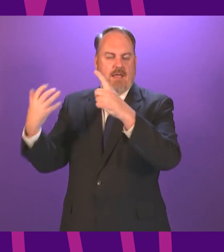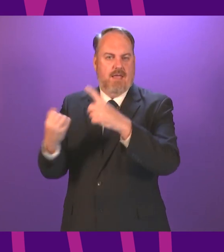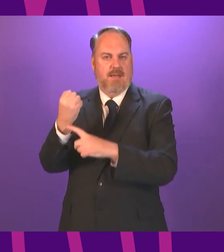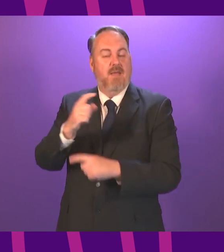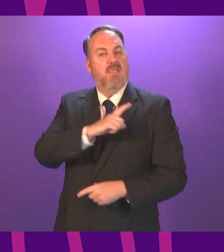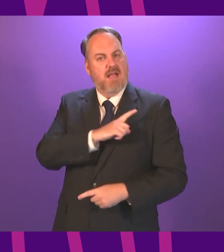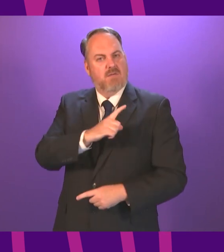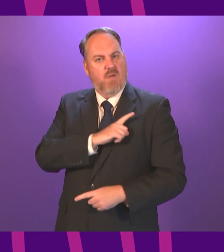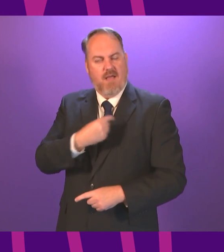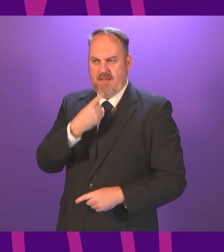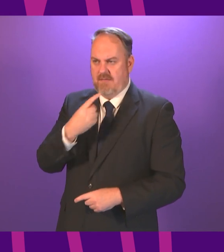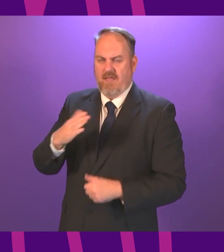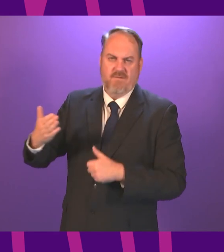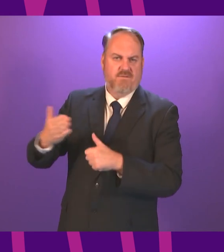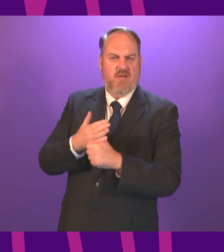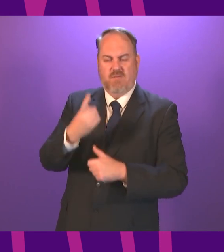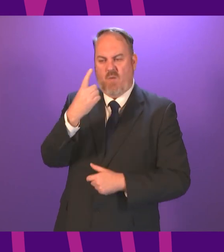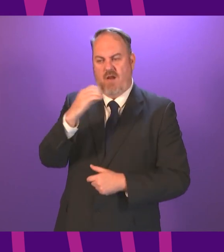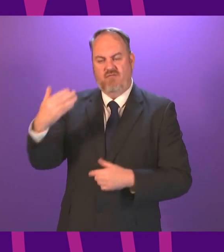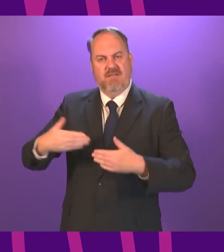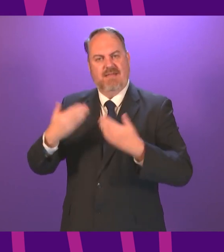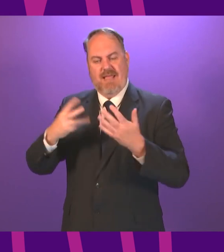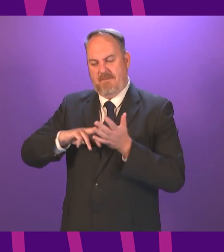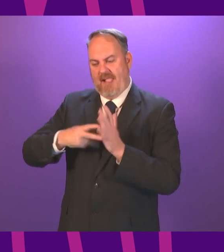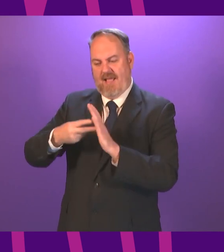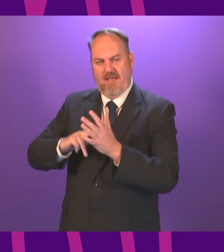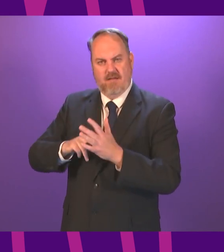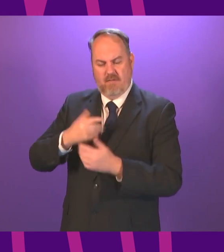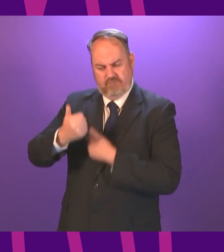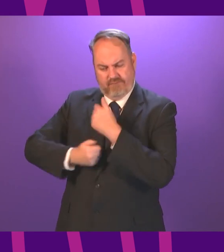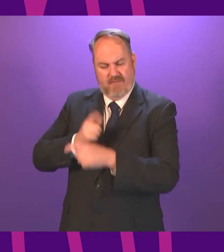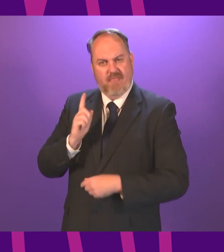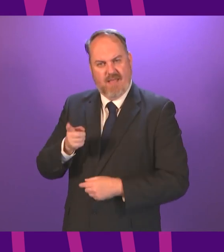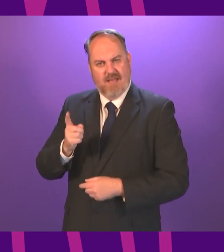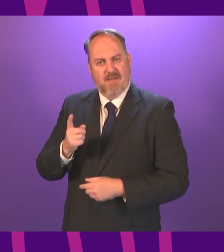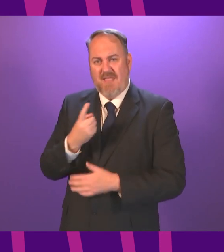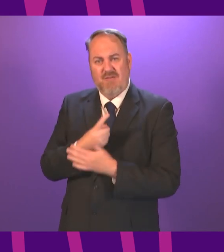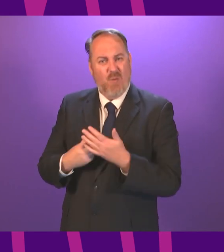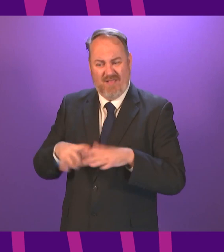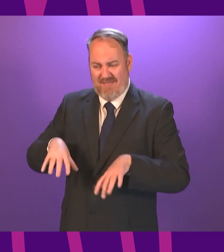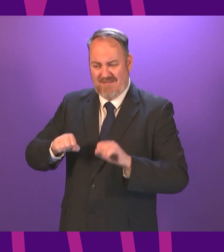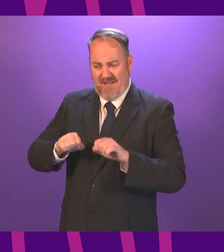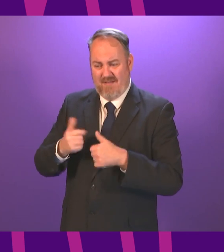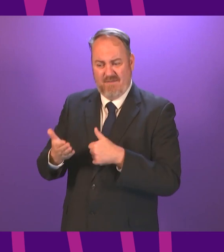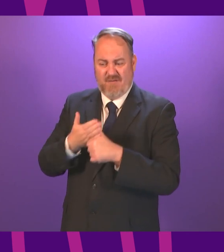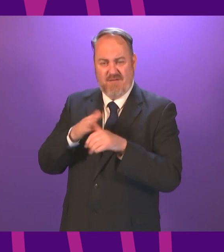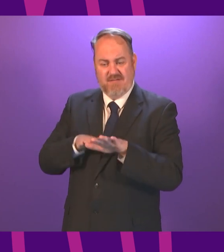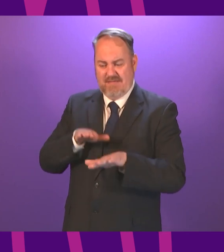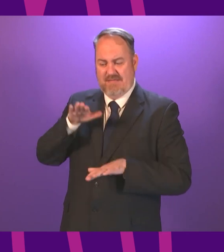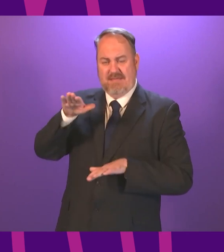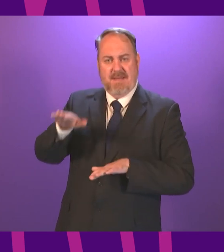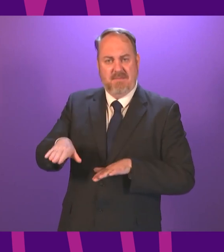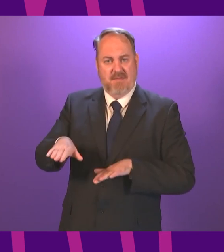I applaud the first hundred days plan from our Scottish government but note it's only the start of our ambitions